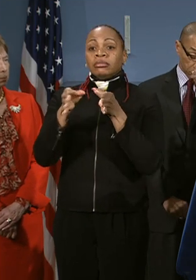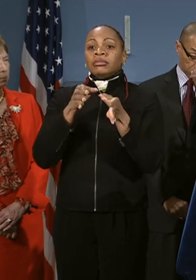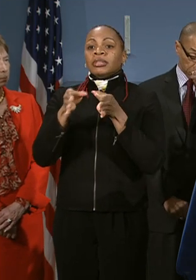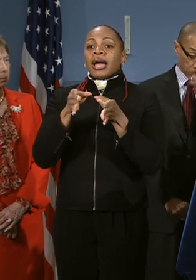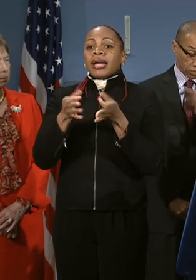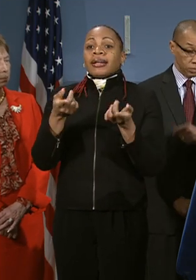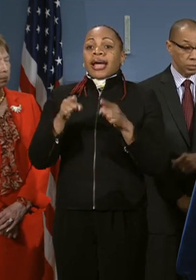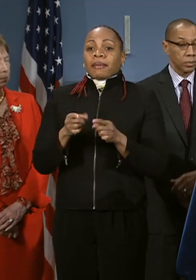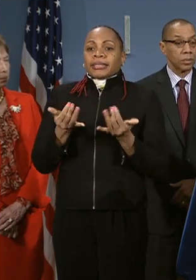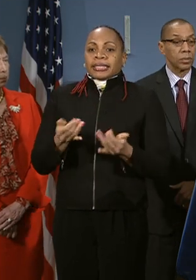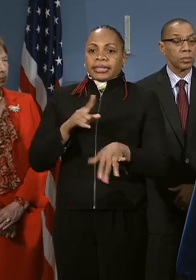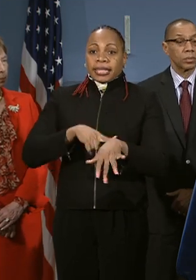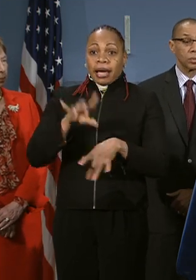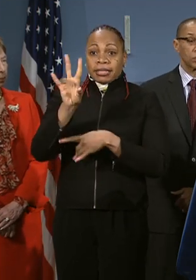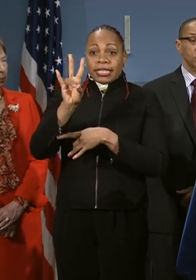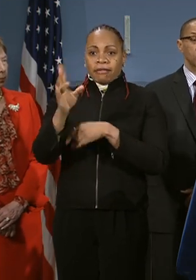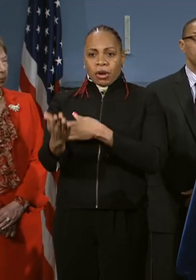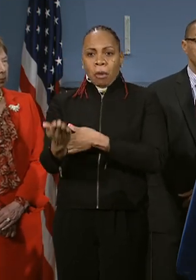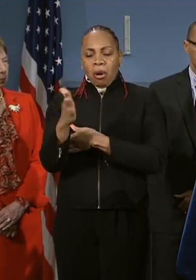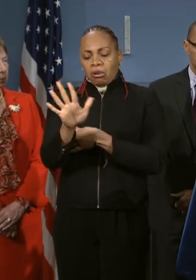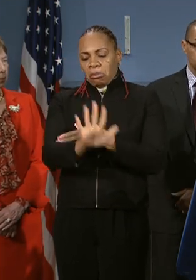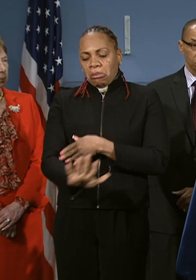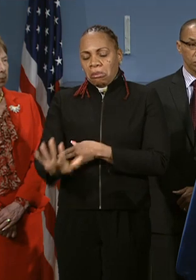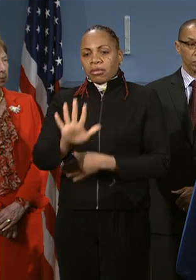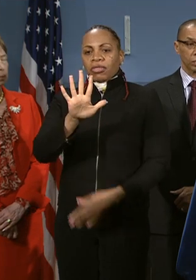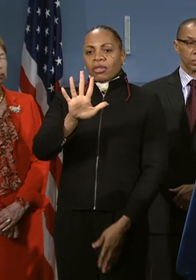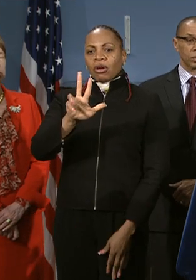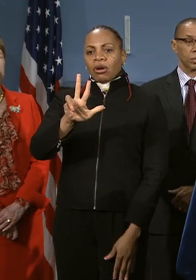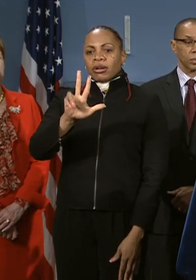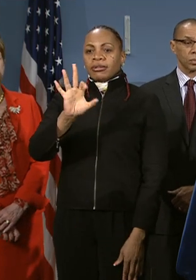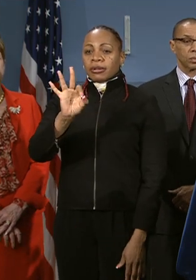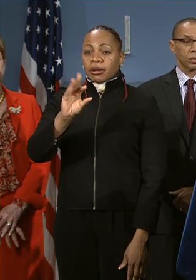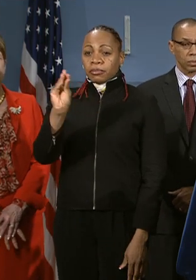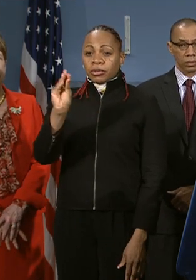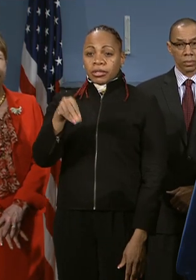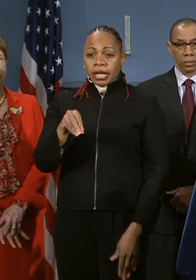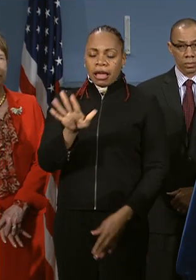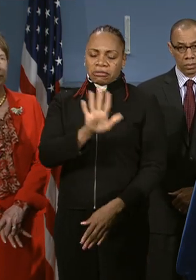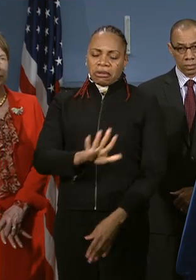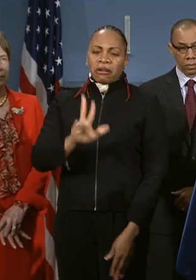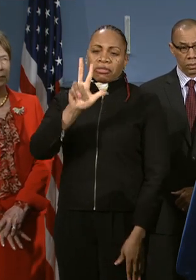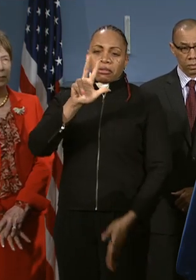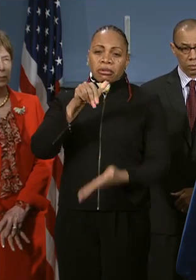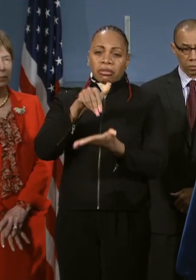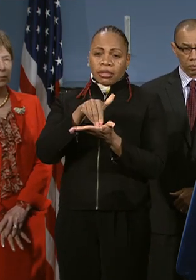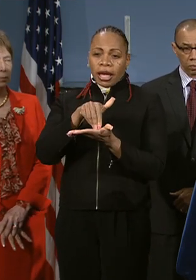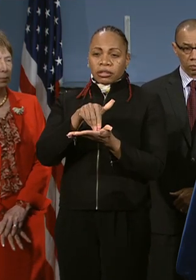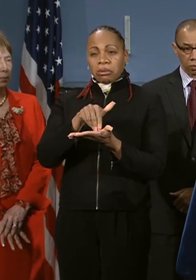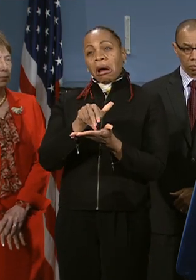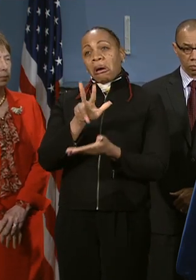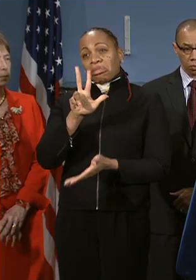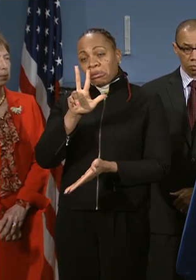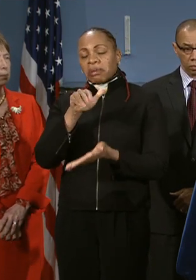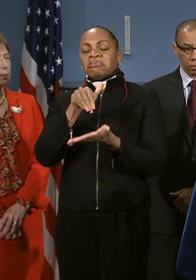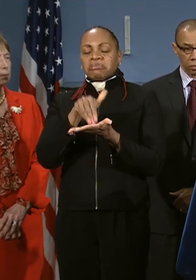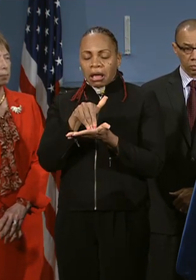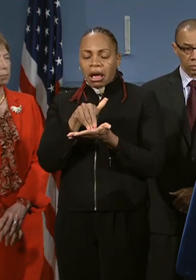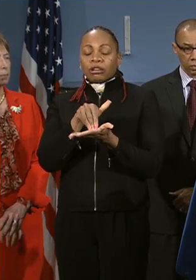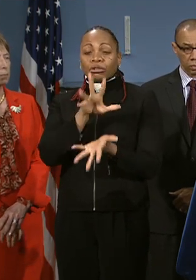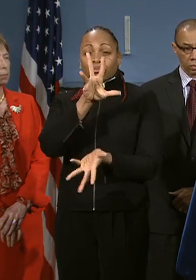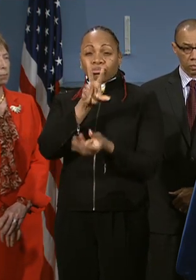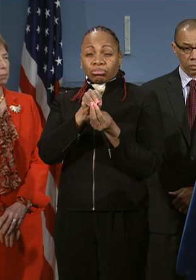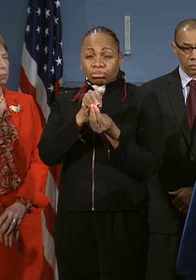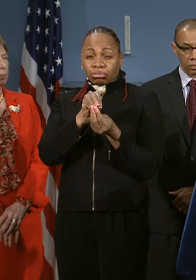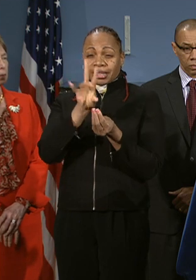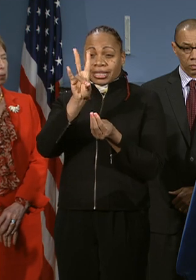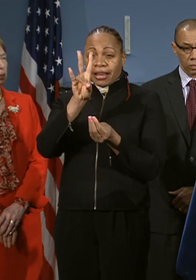At 7 a.m., roughly 39% of about 3,000 of the total, or 3,000 of the total